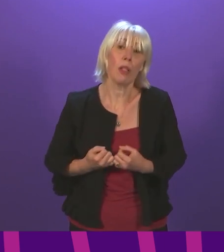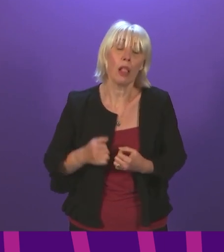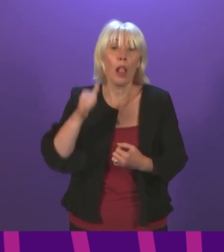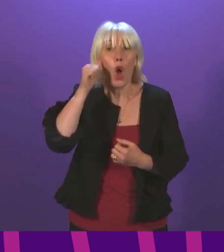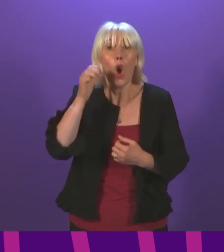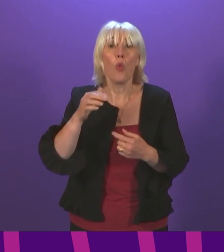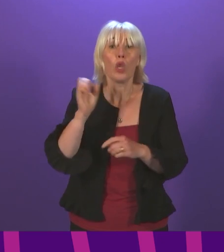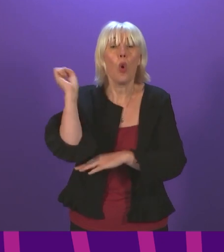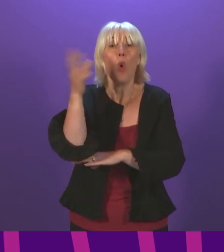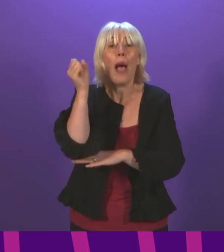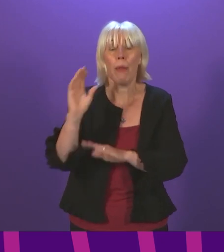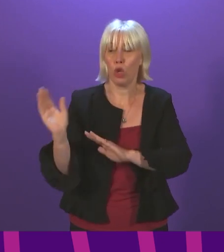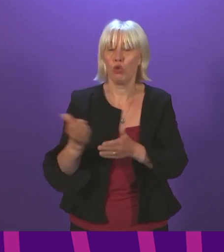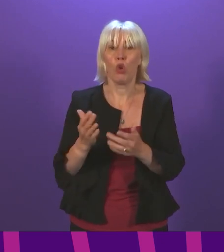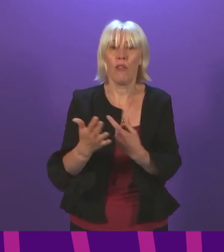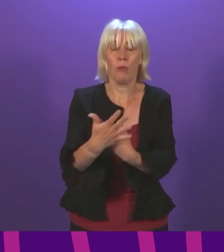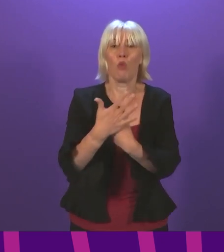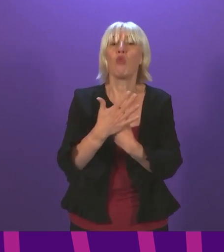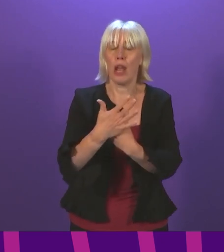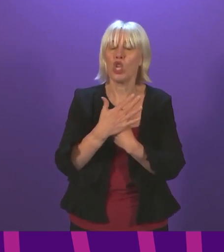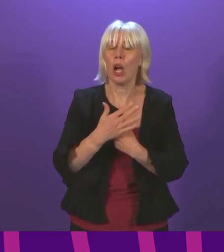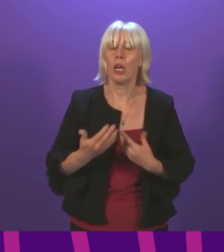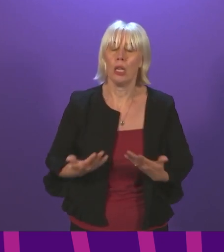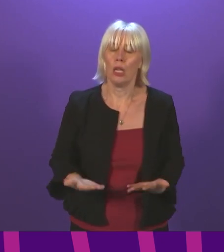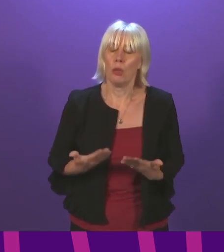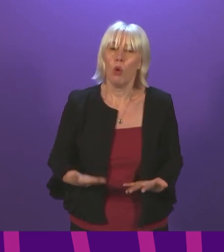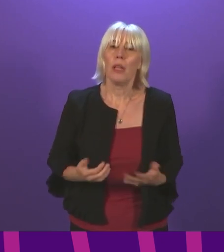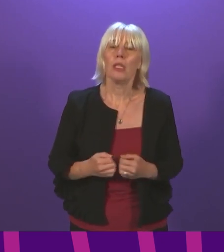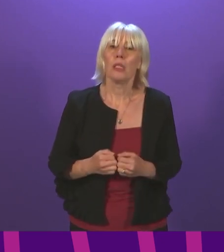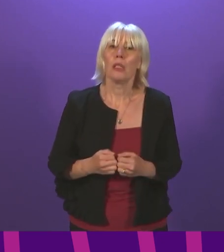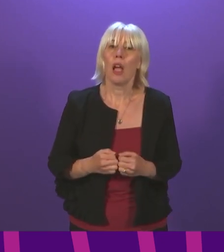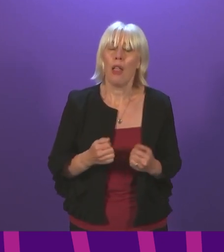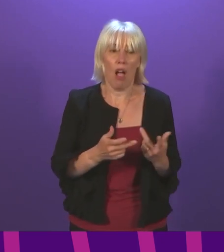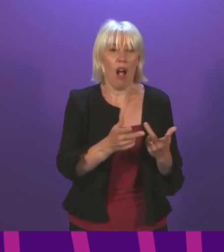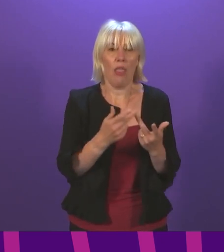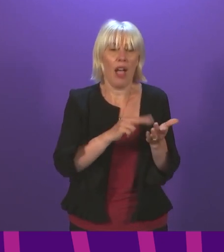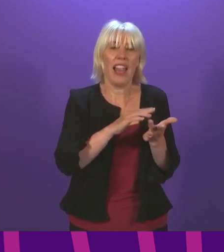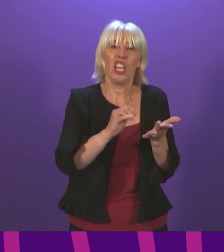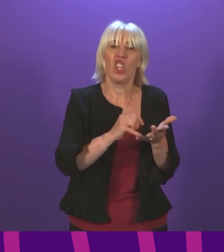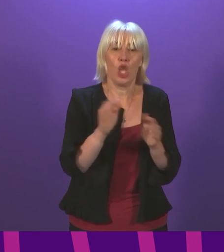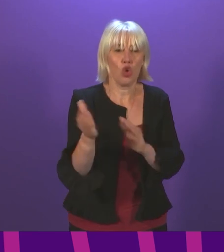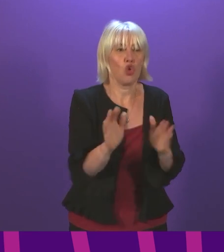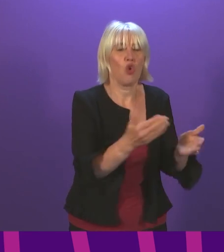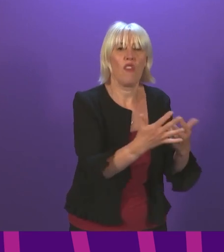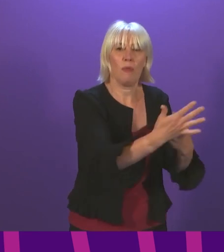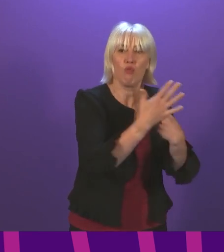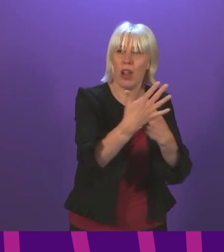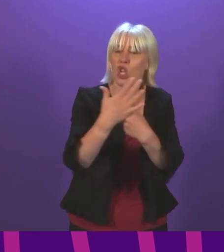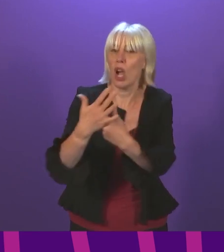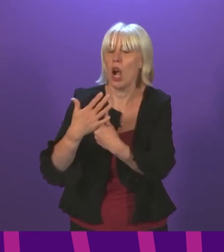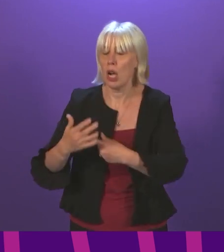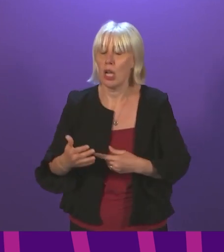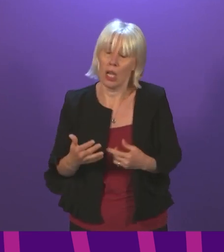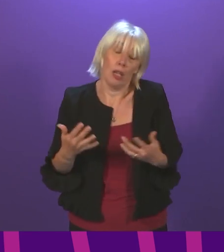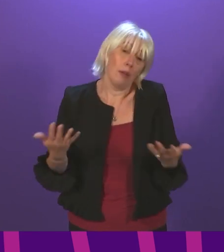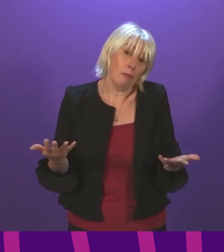ambulance service is under right now because of many of the other pressures in our National Health Service that have been caused and indeed